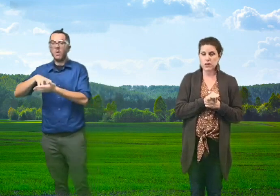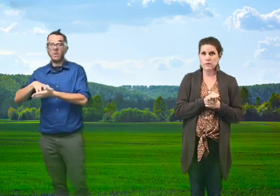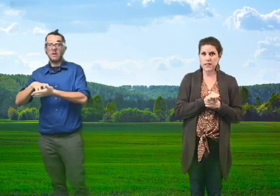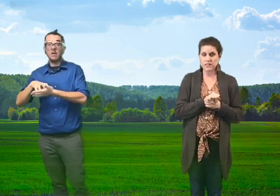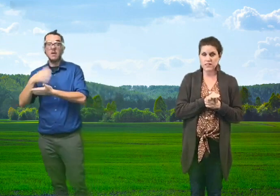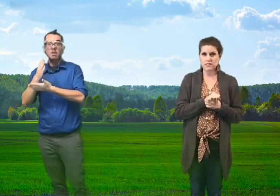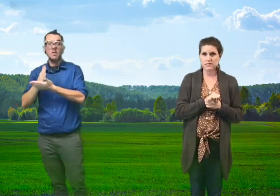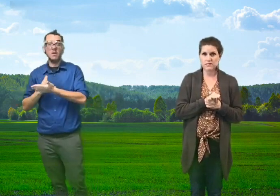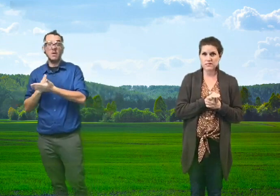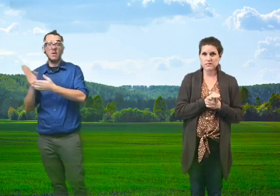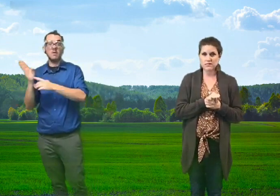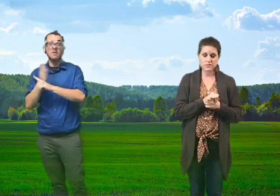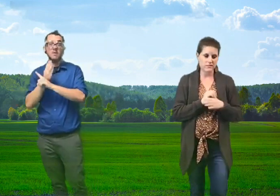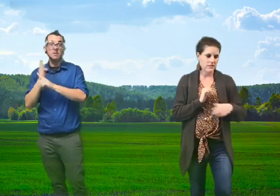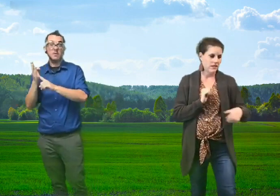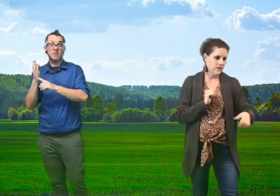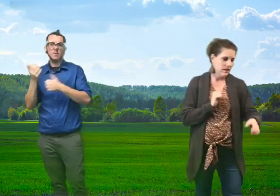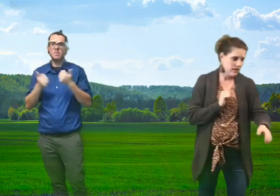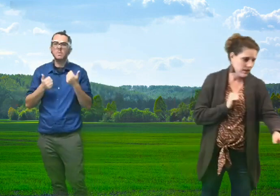part of the beat?